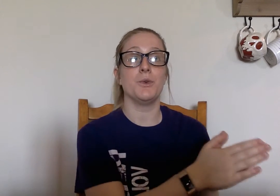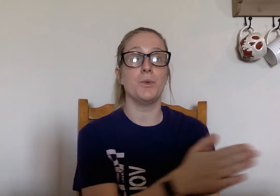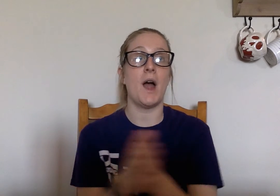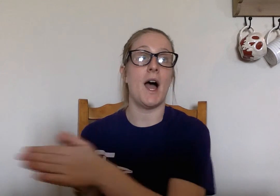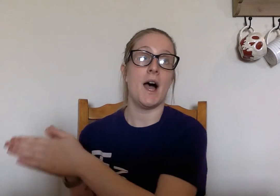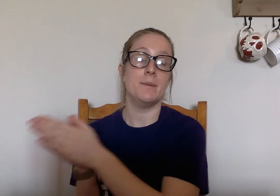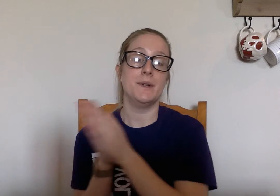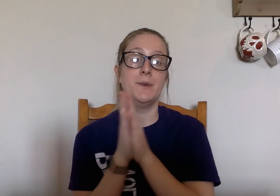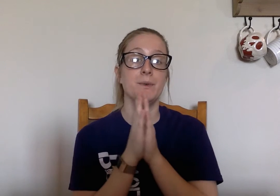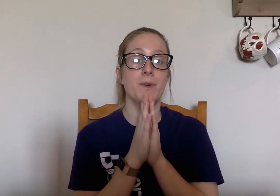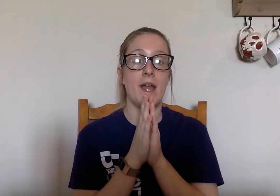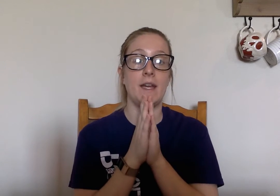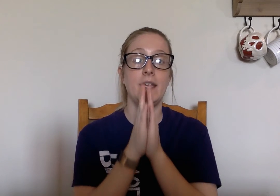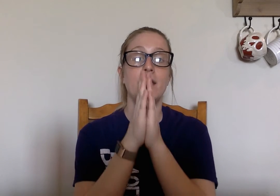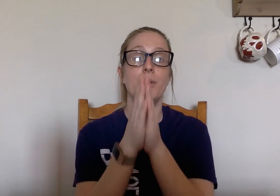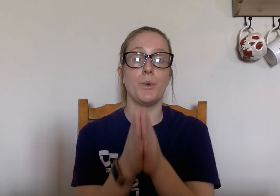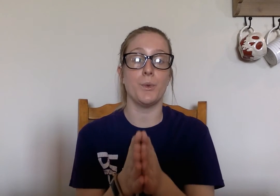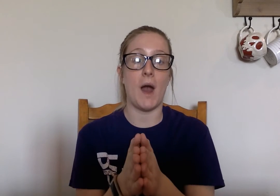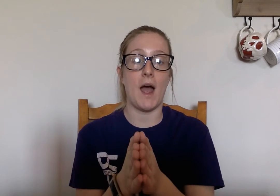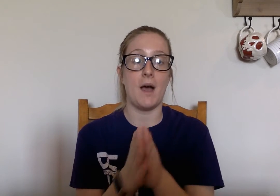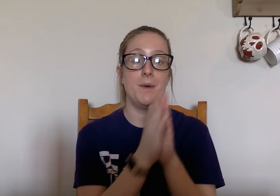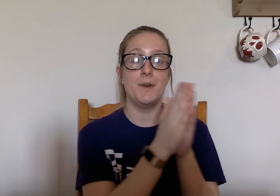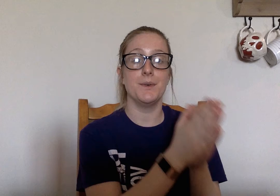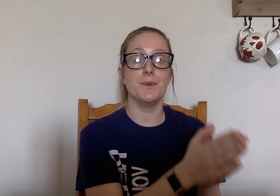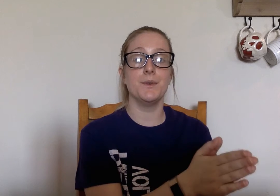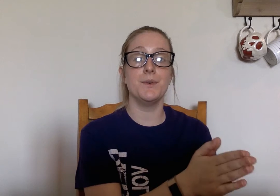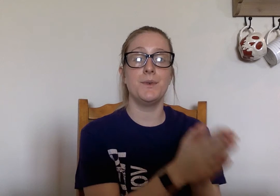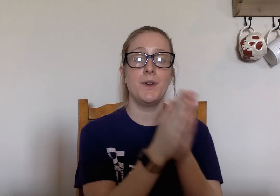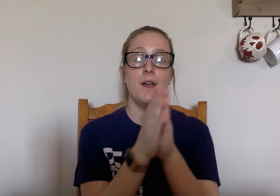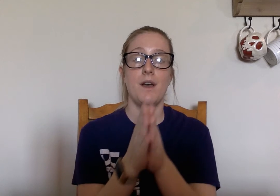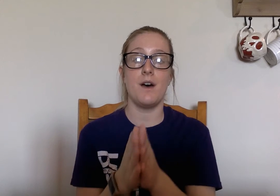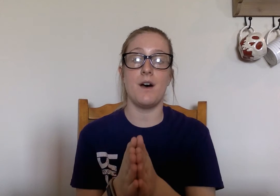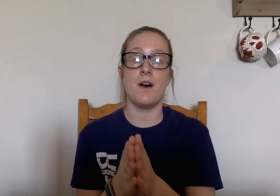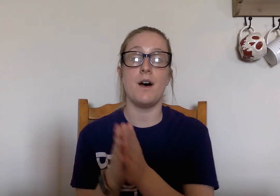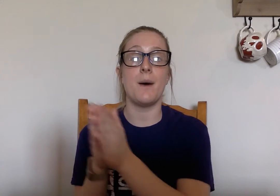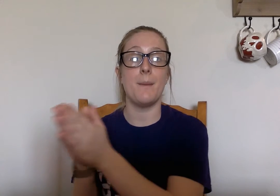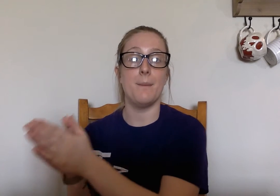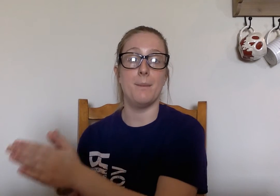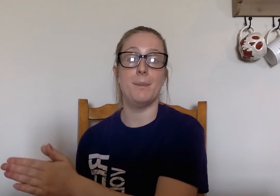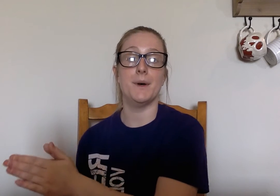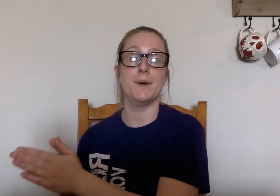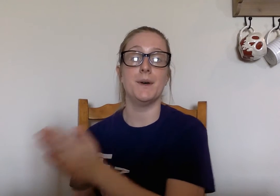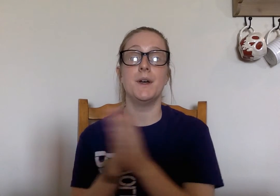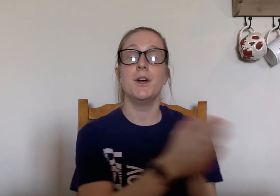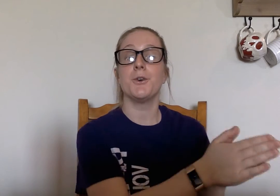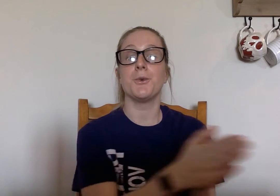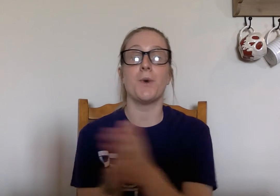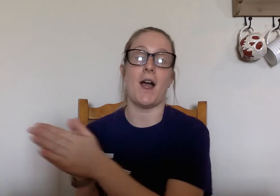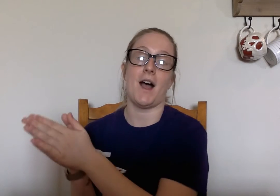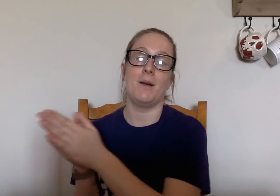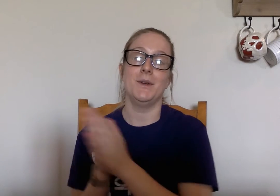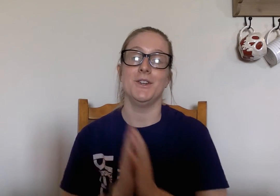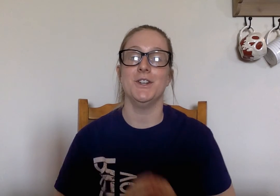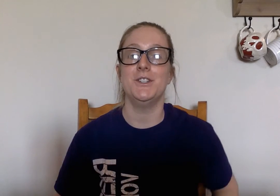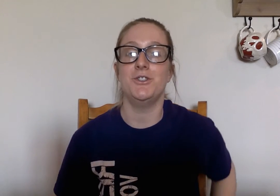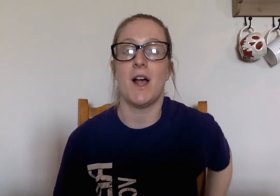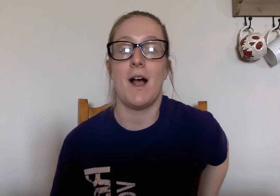Rob. Ready? Rob. R, A, B, Rob. Good job.